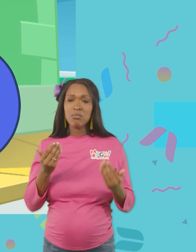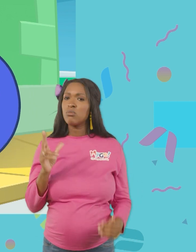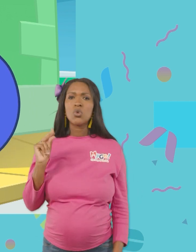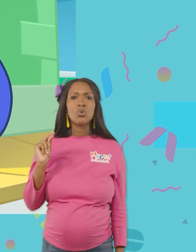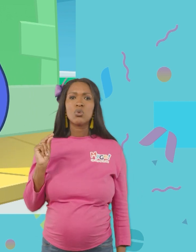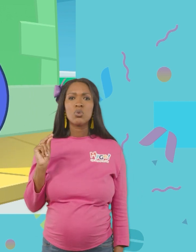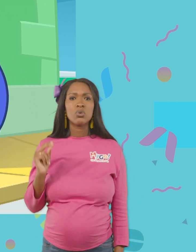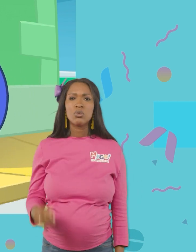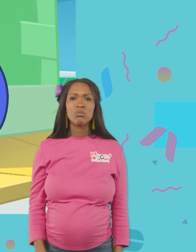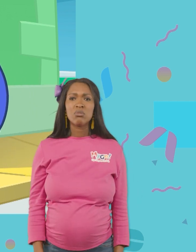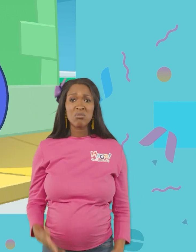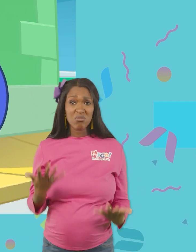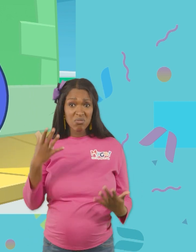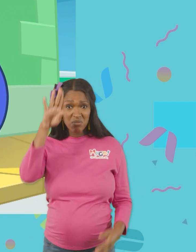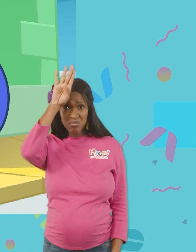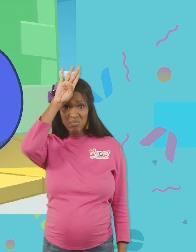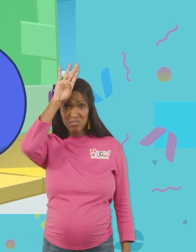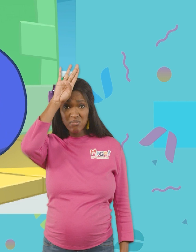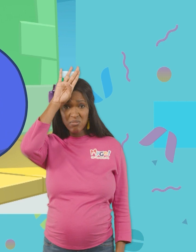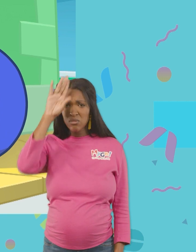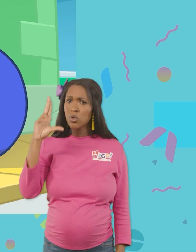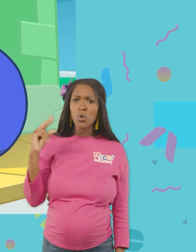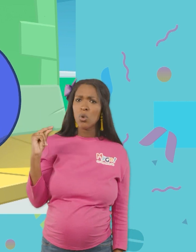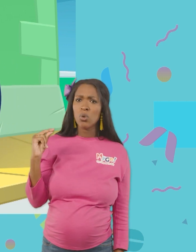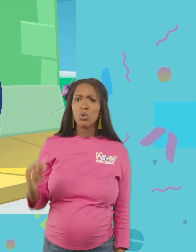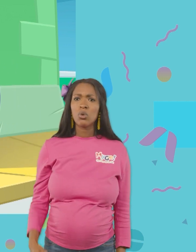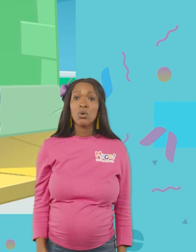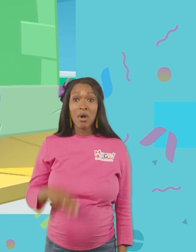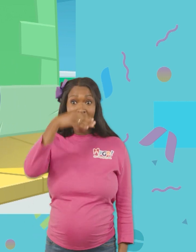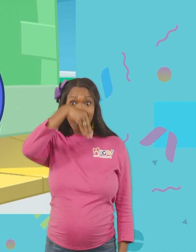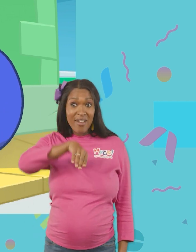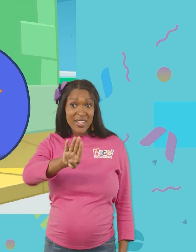truck. No. An elephant then. No.